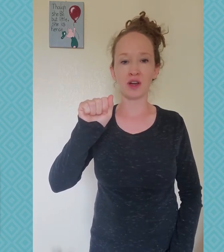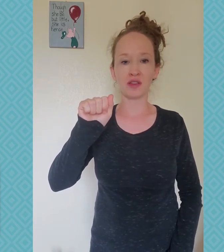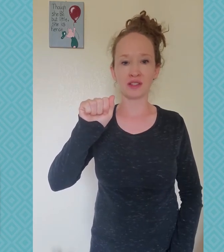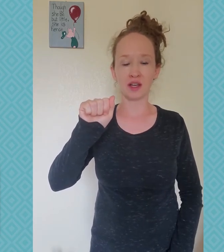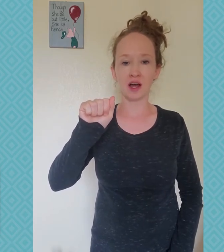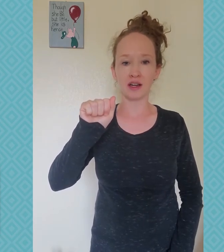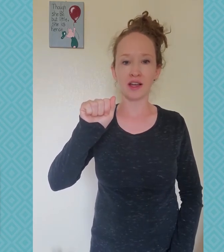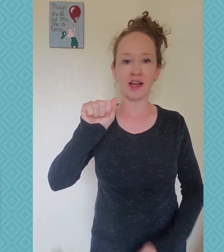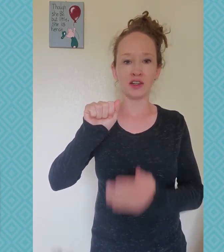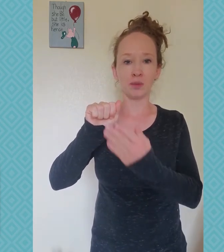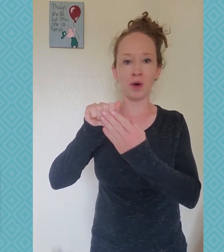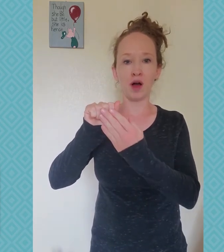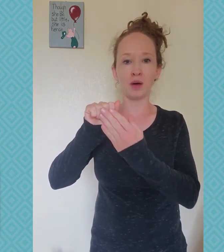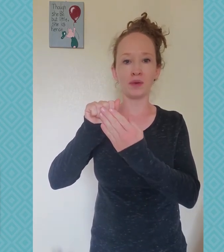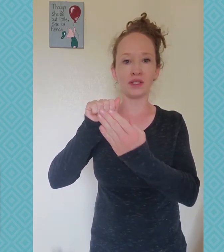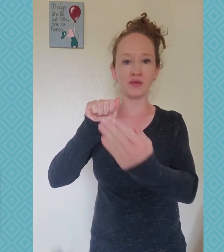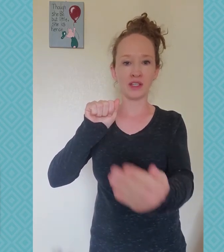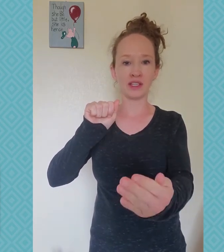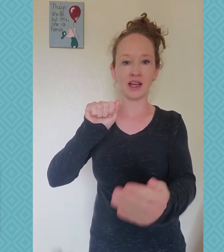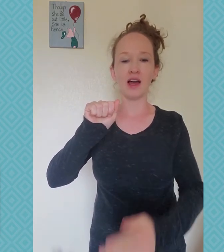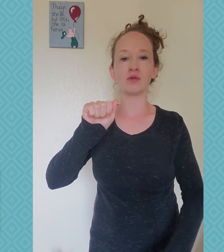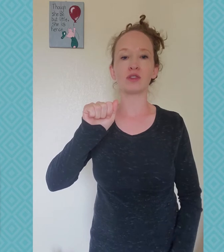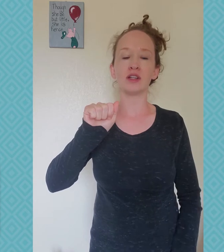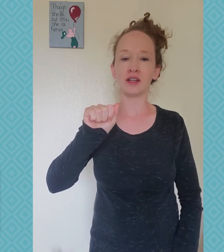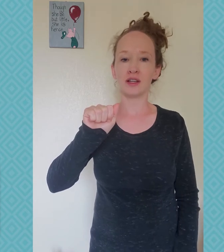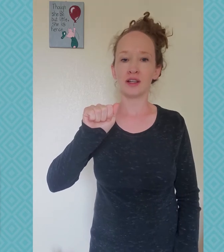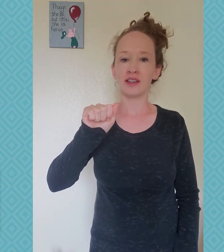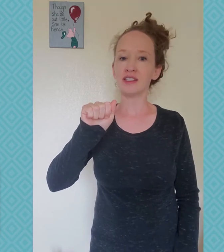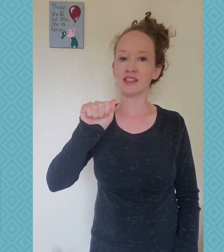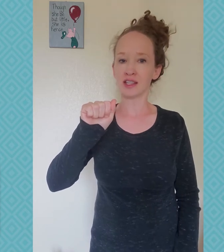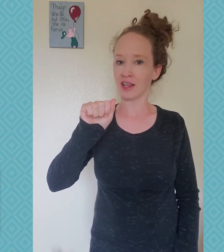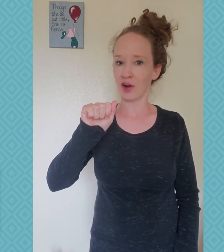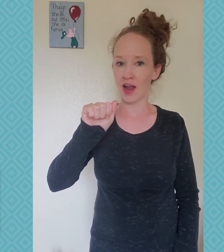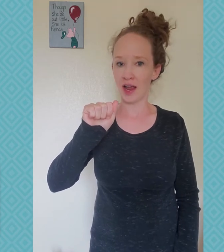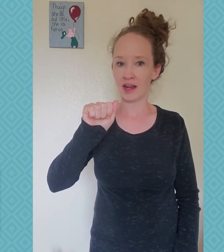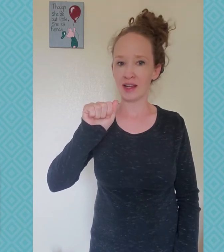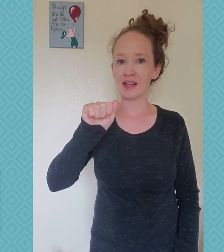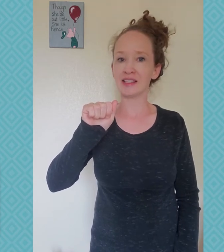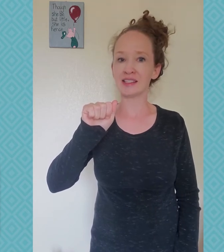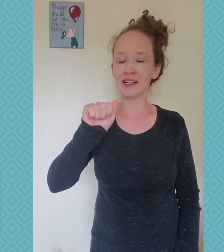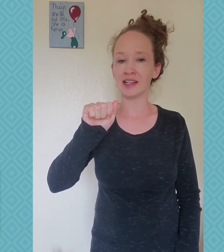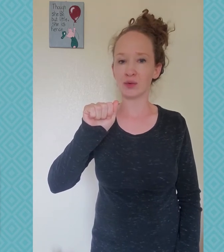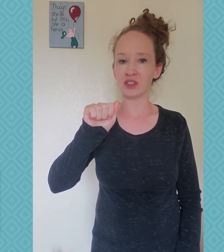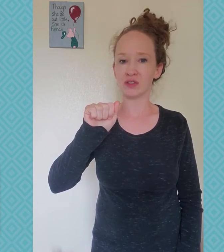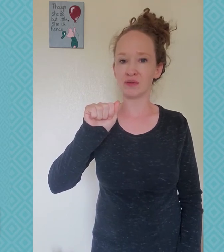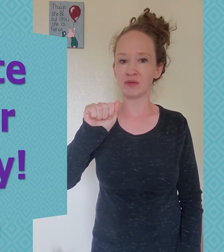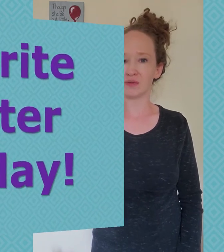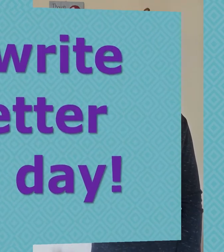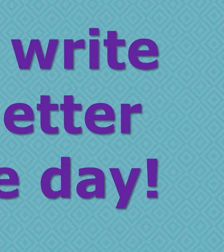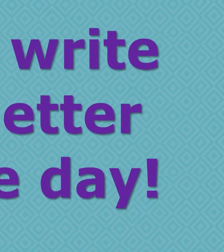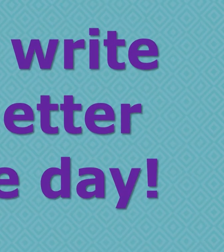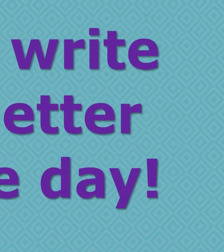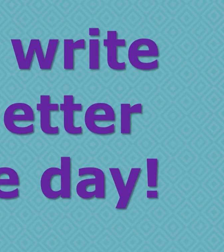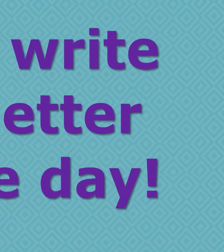thumb is on the side and your palm is facing out. This is the letter A in sign language.